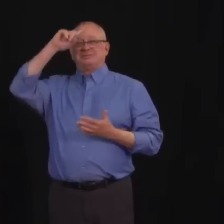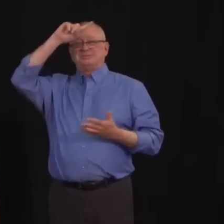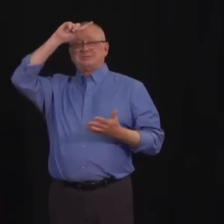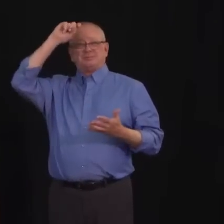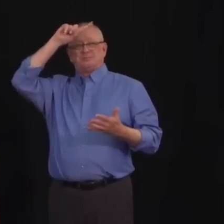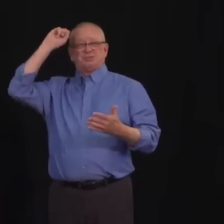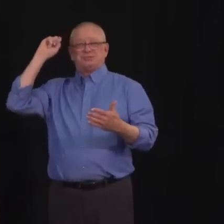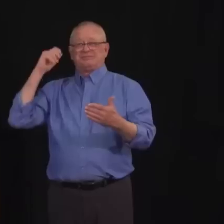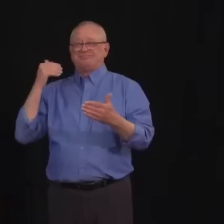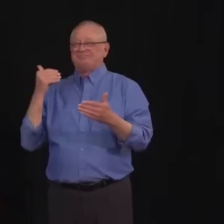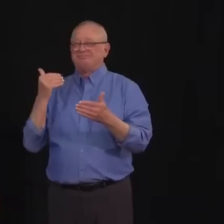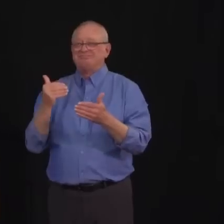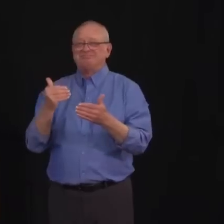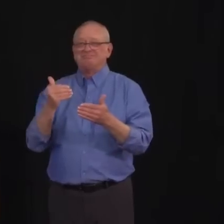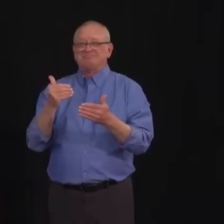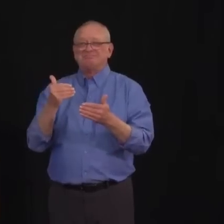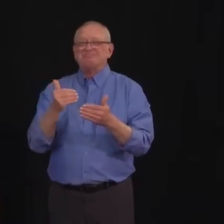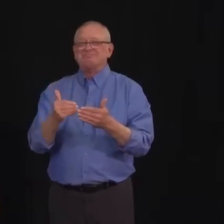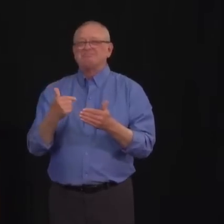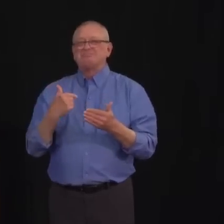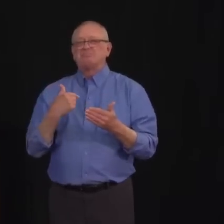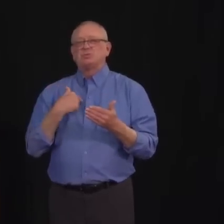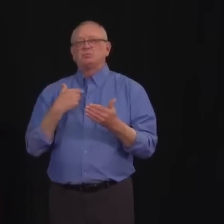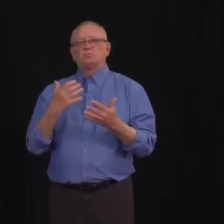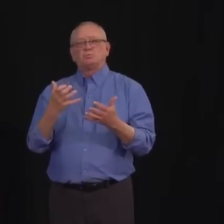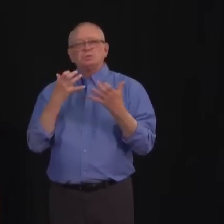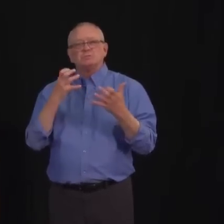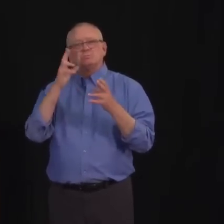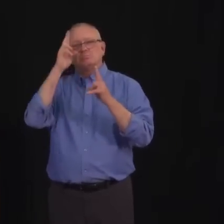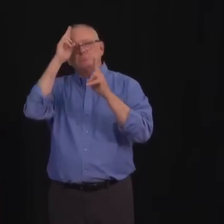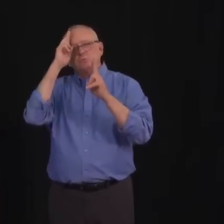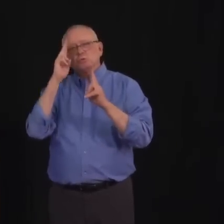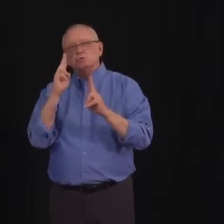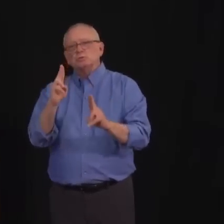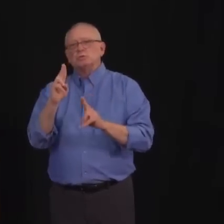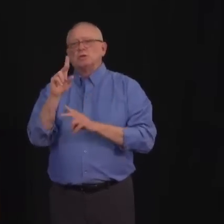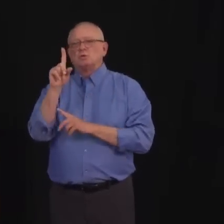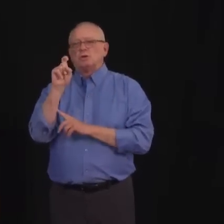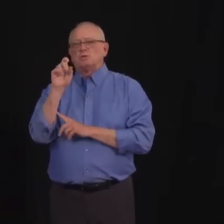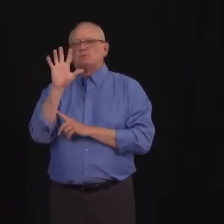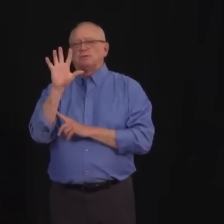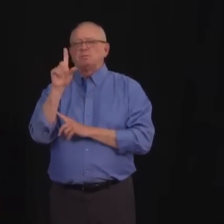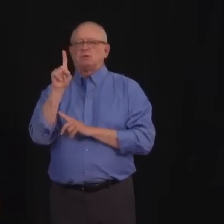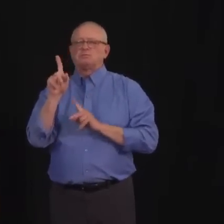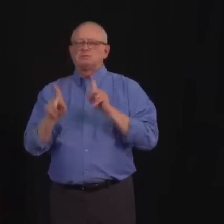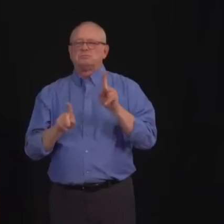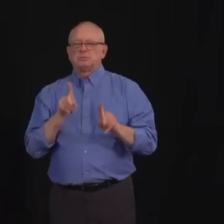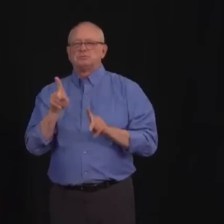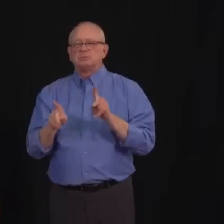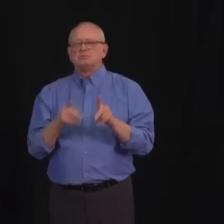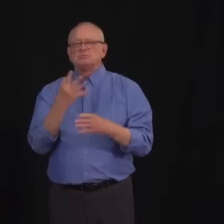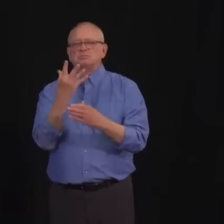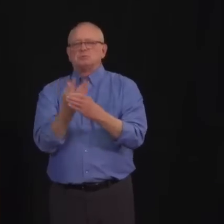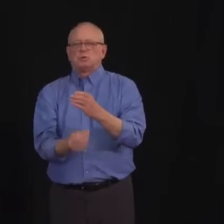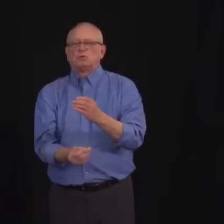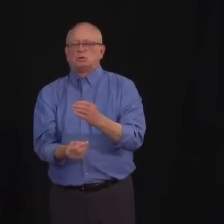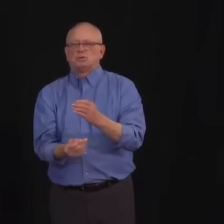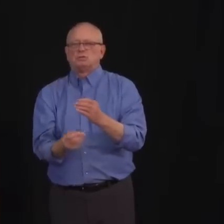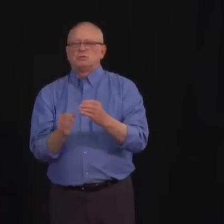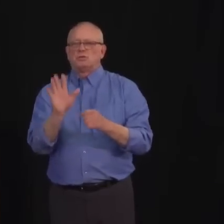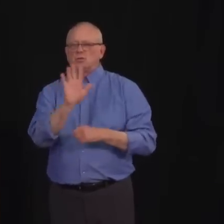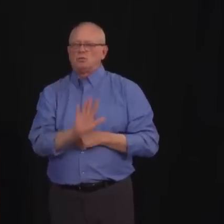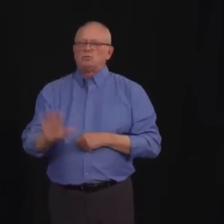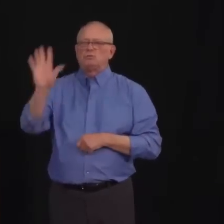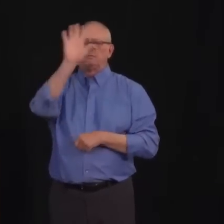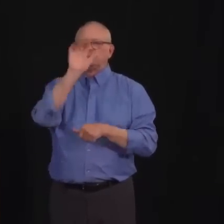take a moment to recognize the 151 lives that have been lost to COVID-19 in the province. These individuals ranged in